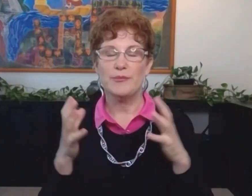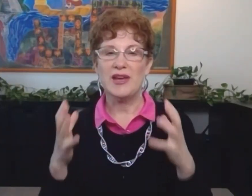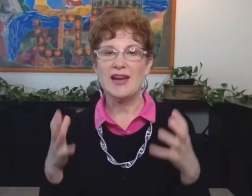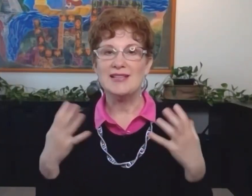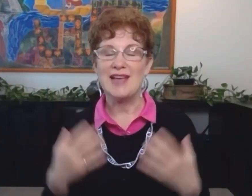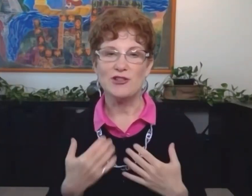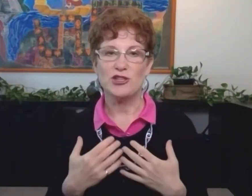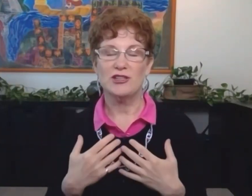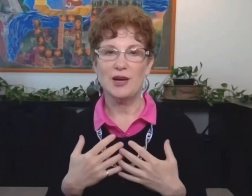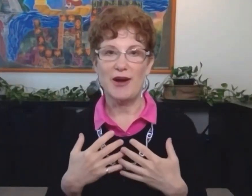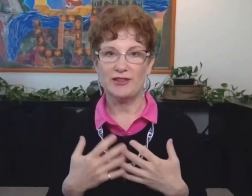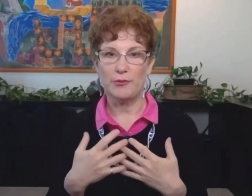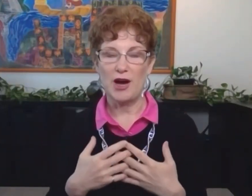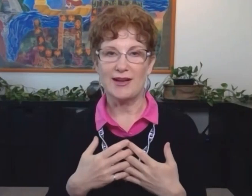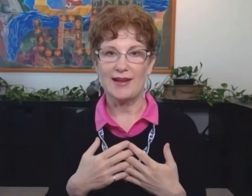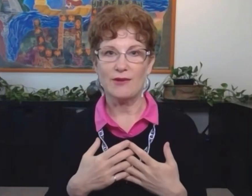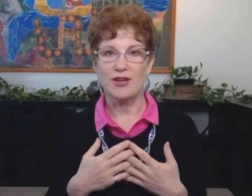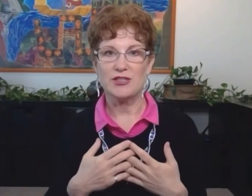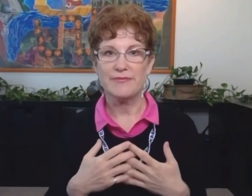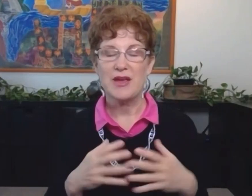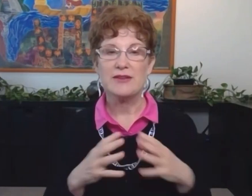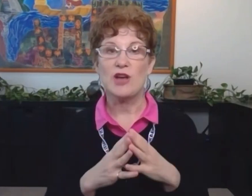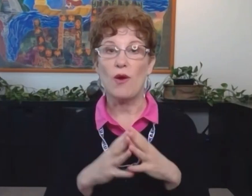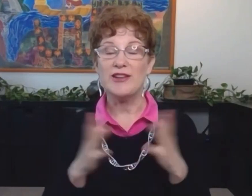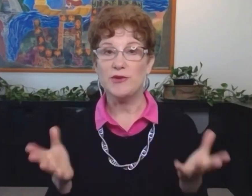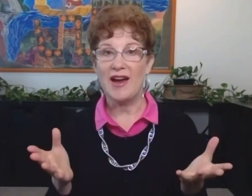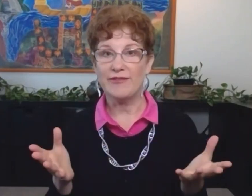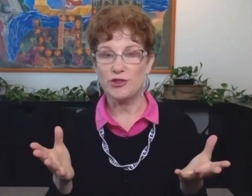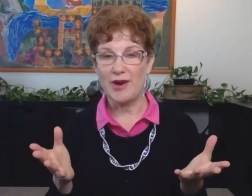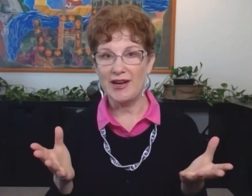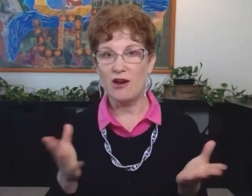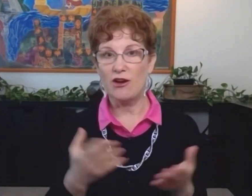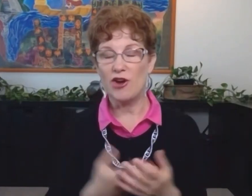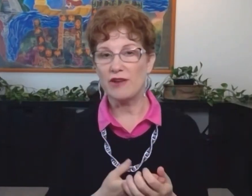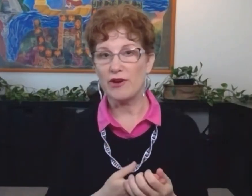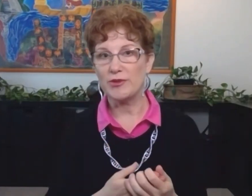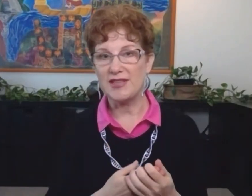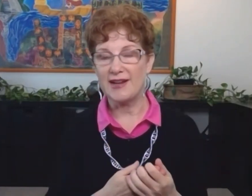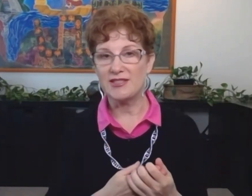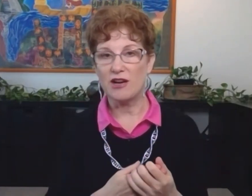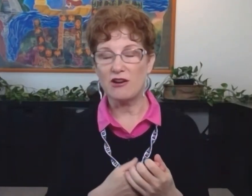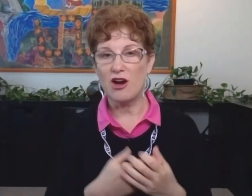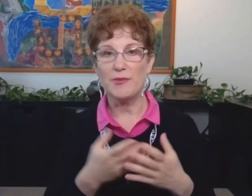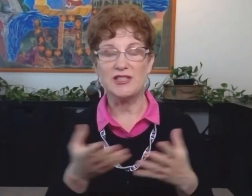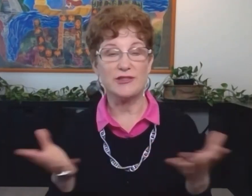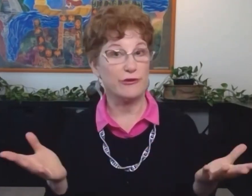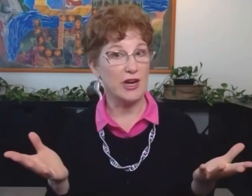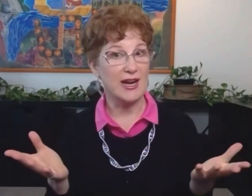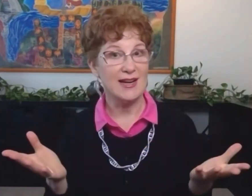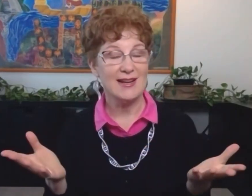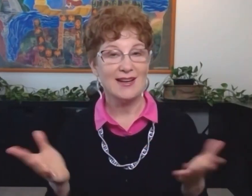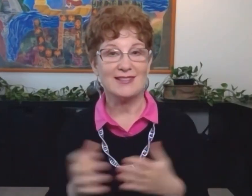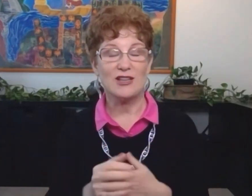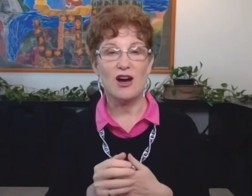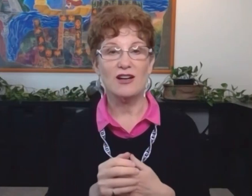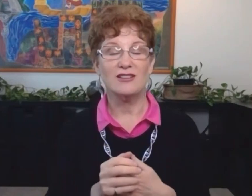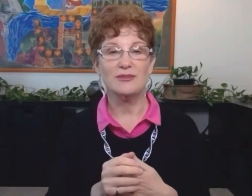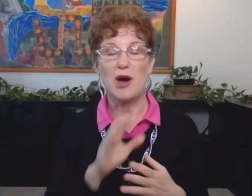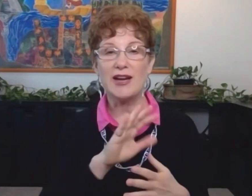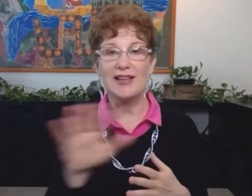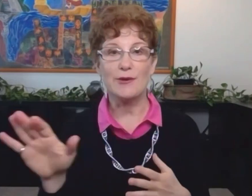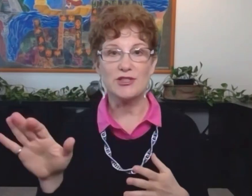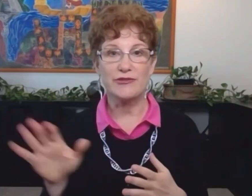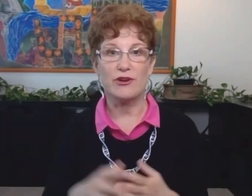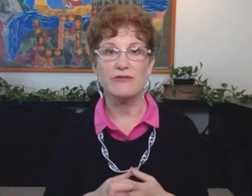be intentional about their body language. So I do have a training on nonverbalscience.com. It's free. It's